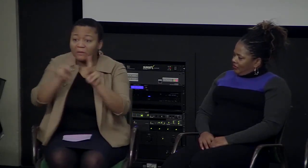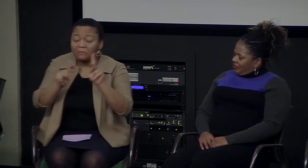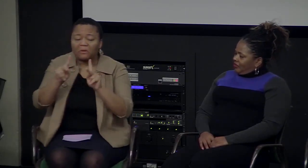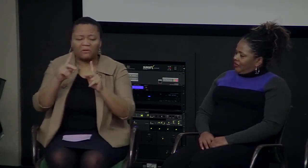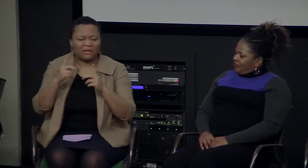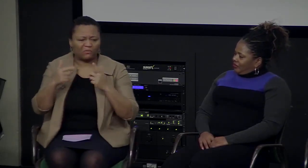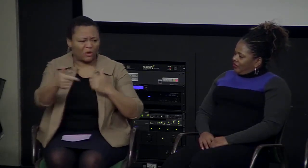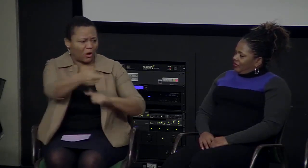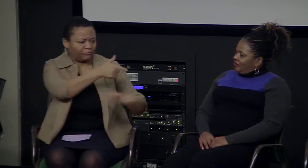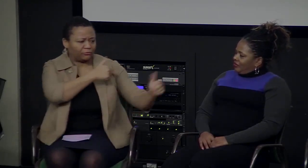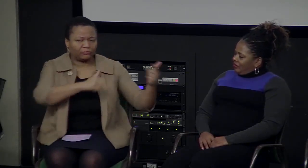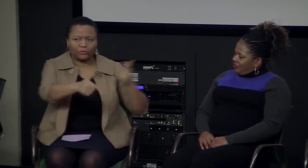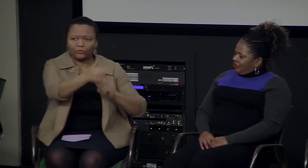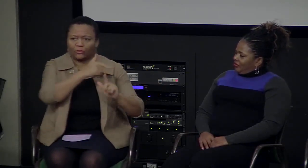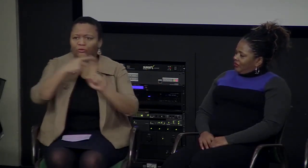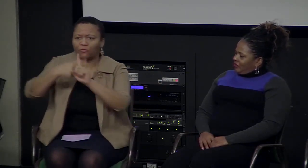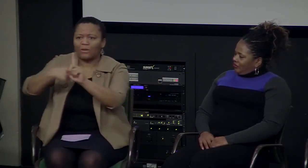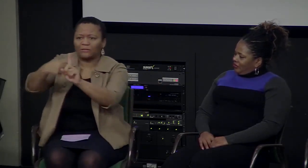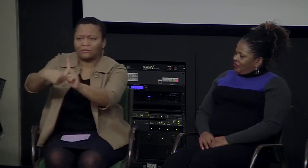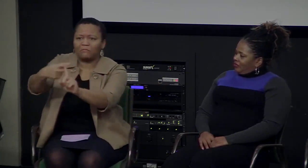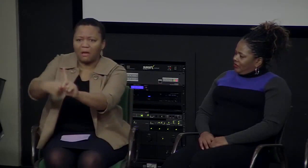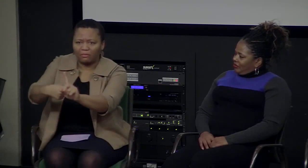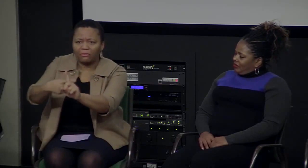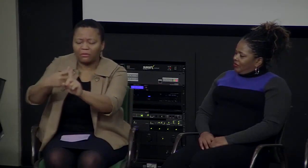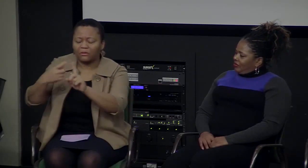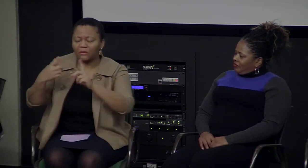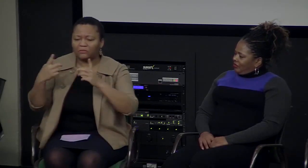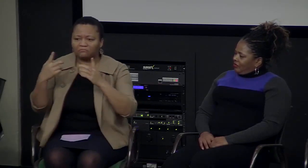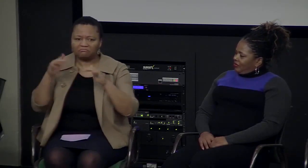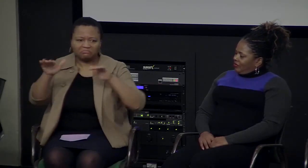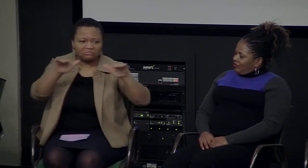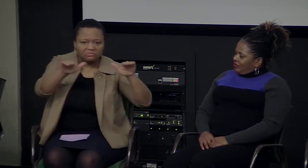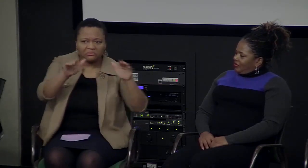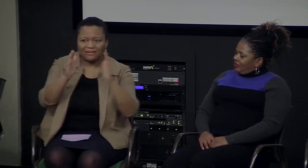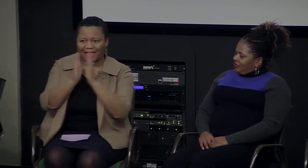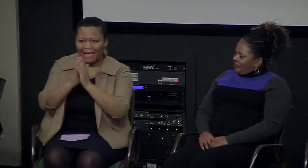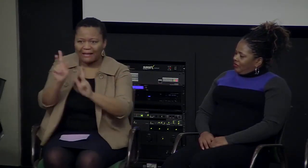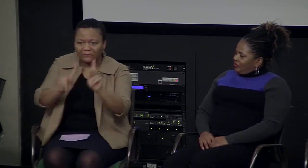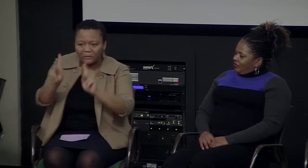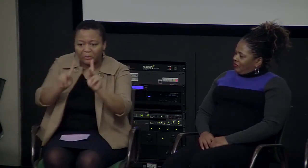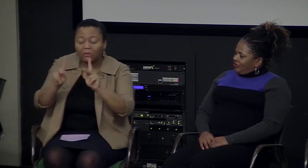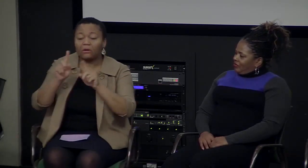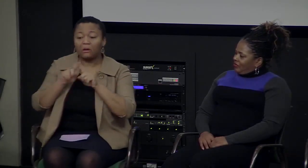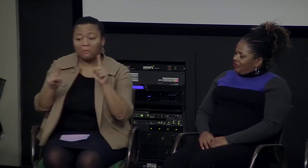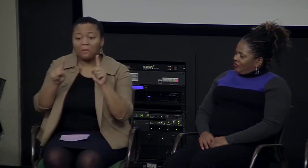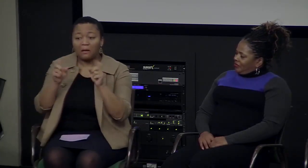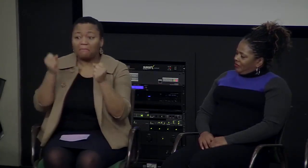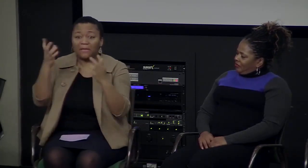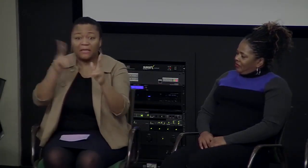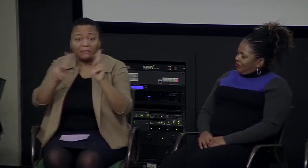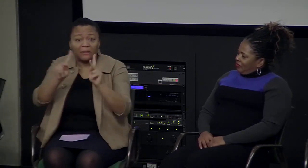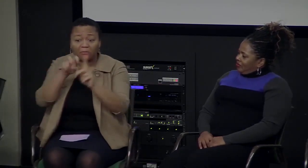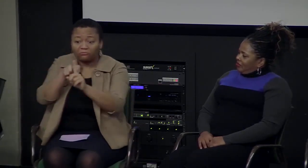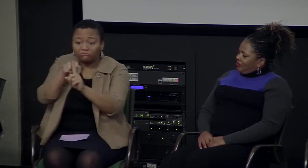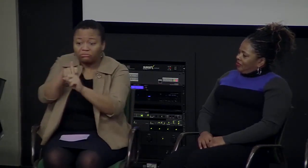but we made sure to do that and thank everyone. Each of us though took on that role of contacting reaching out to other liaisons to come in